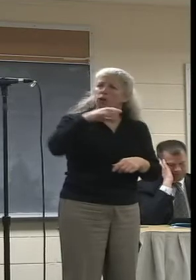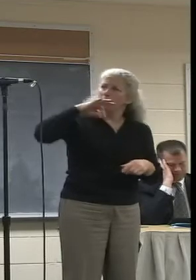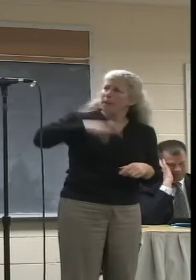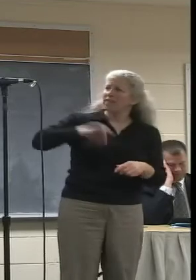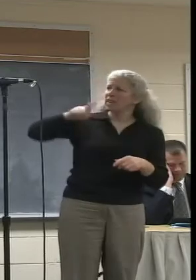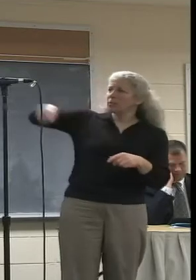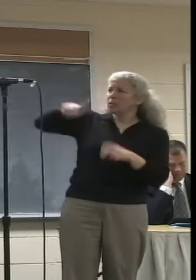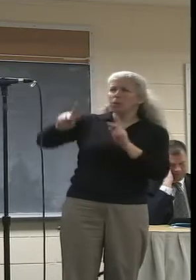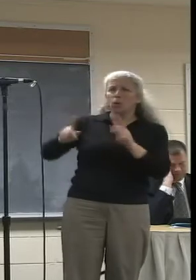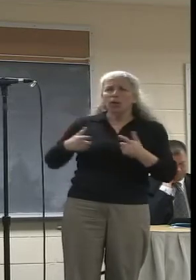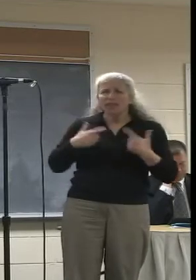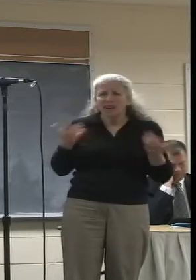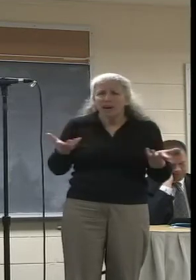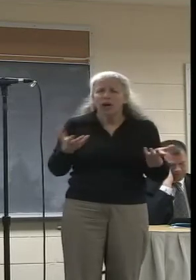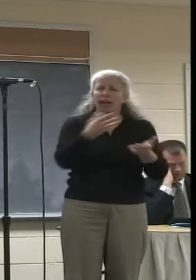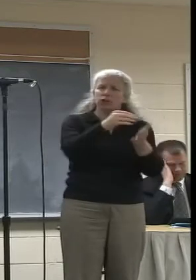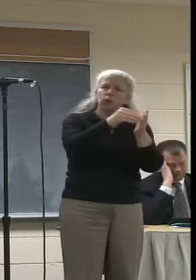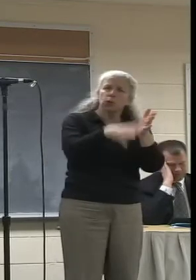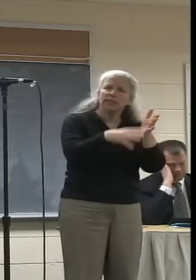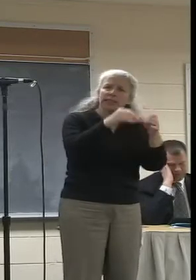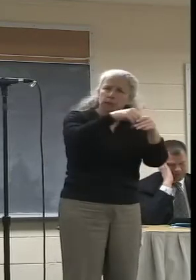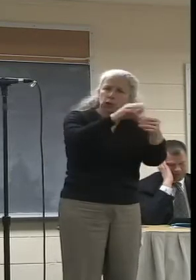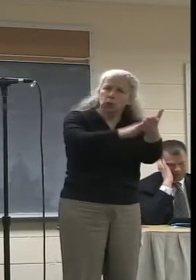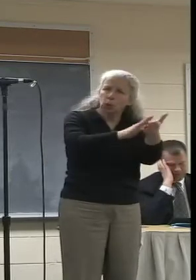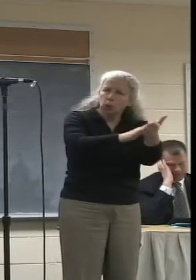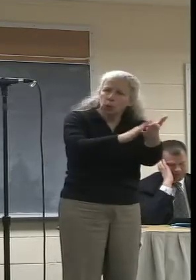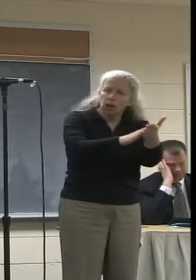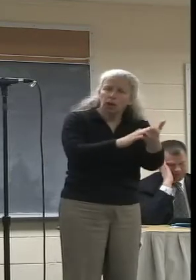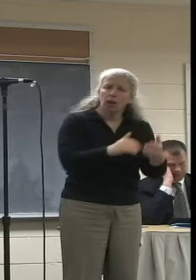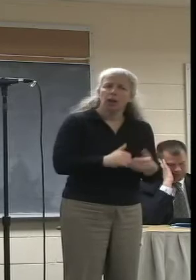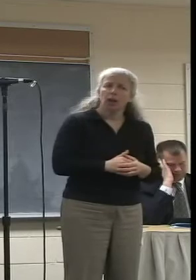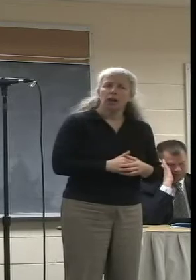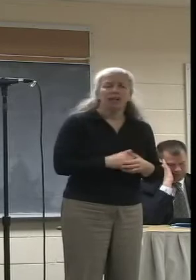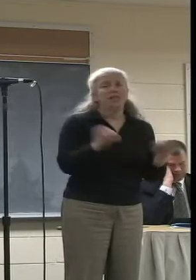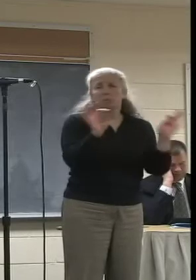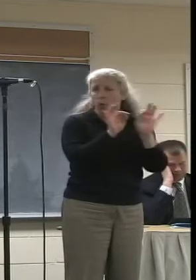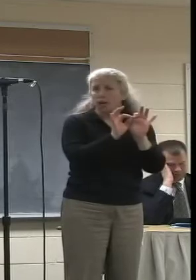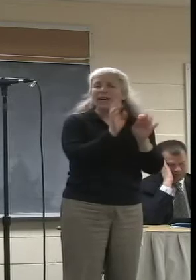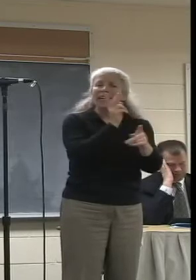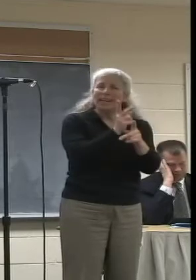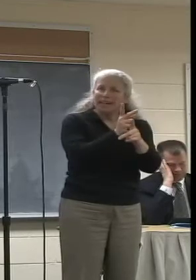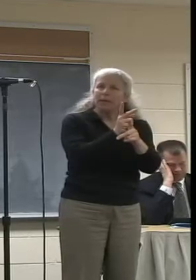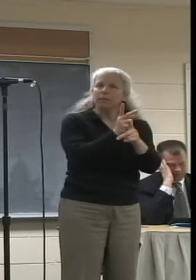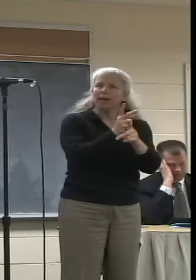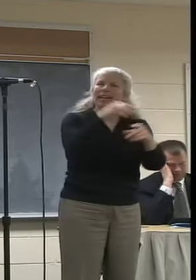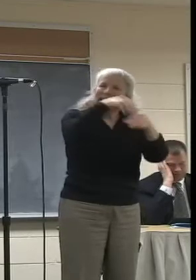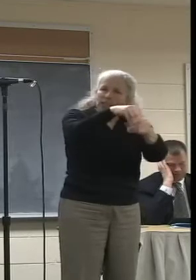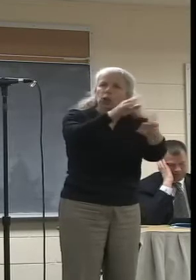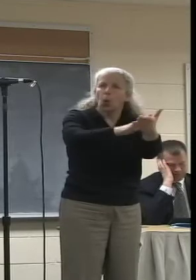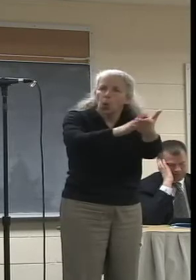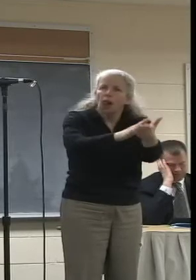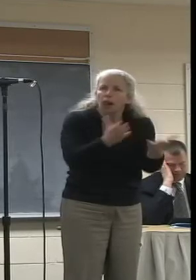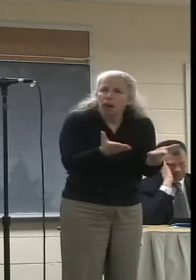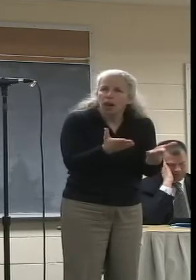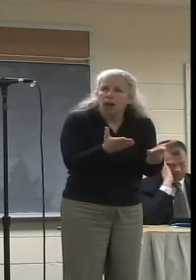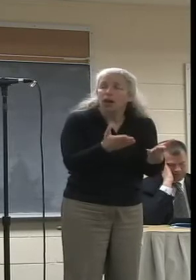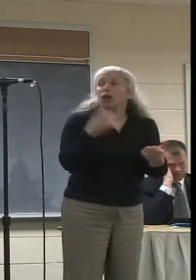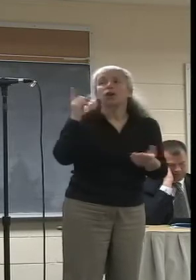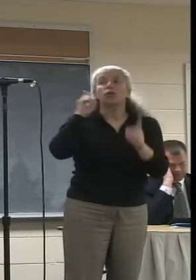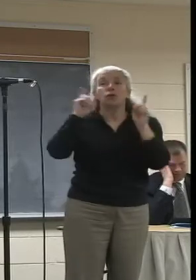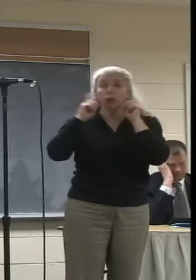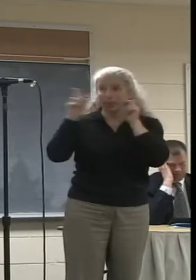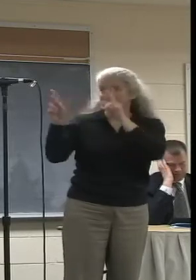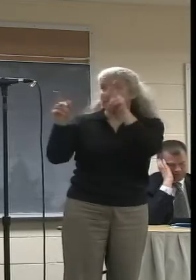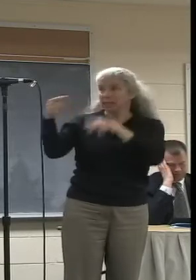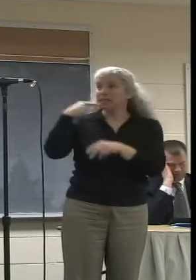students of Northampton. And so I think it's really important to keep that school connection there. You've heard a lot of people talk about what